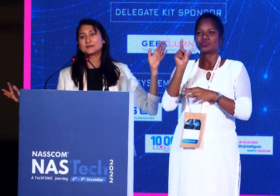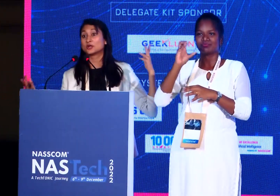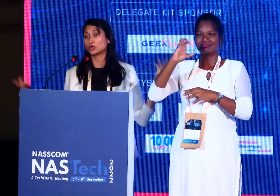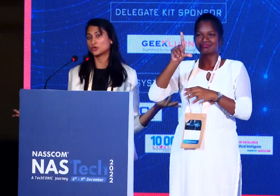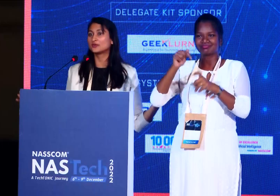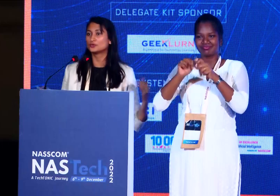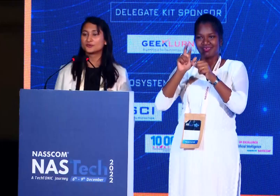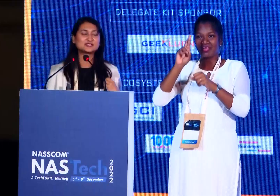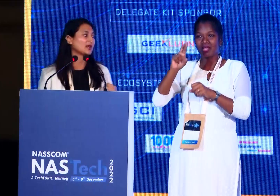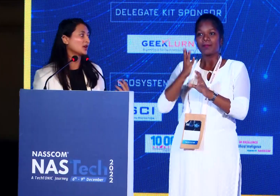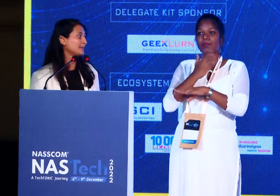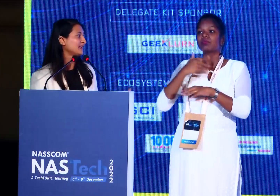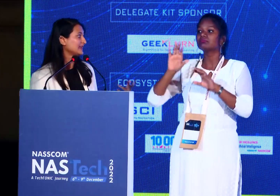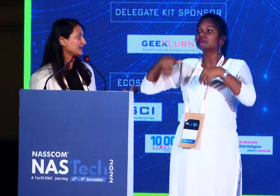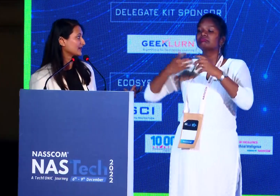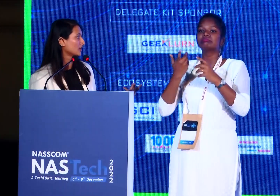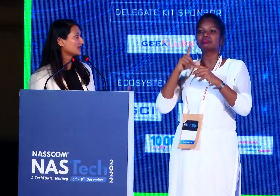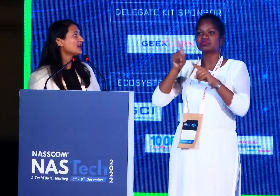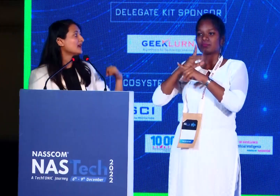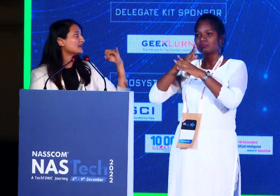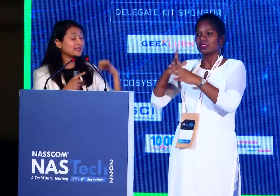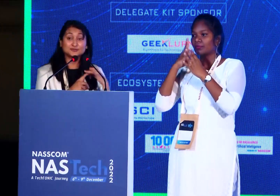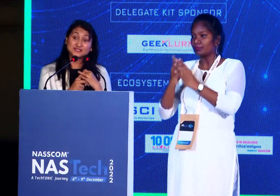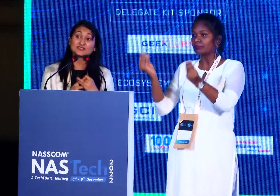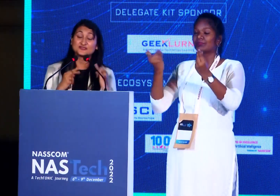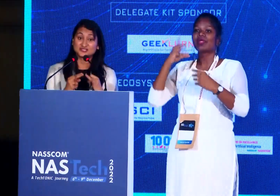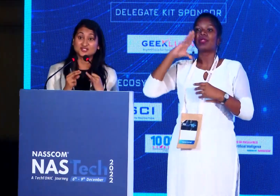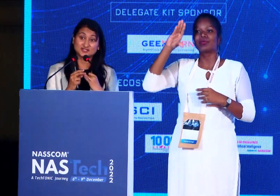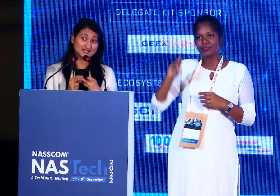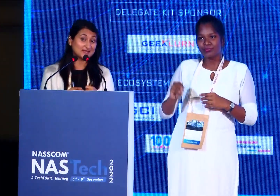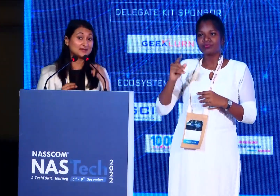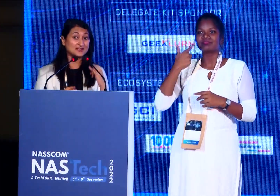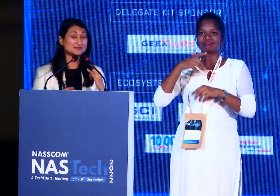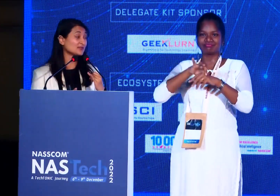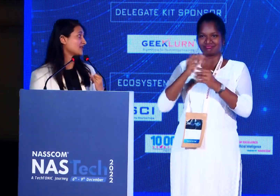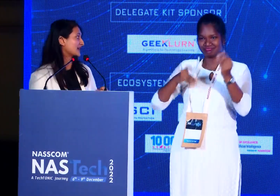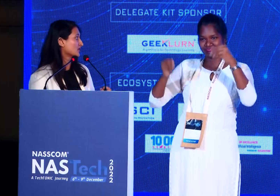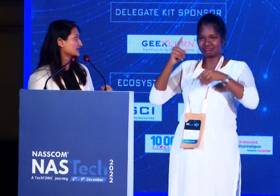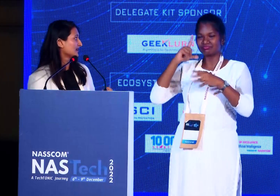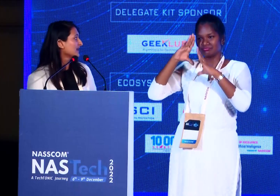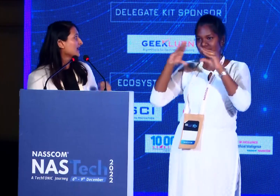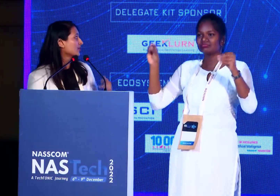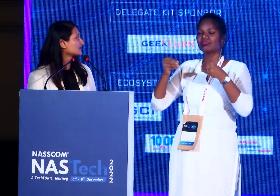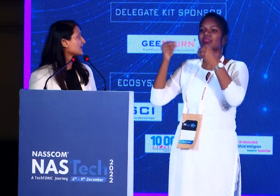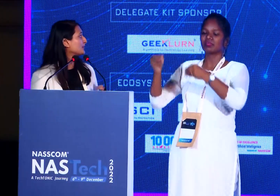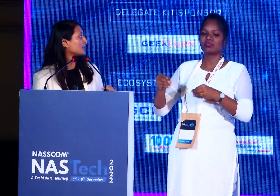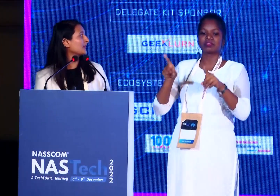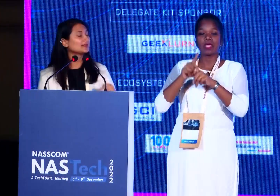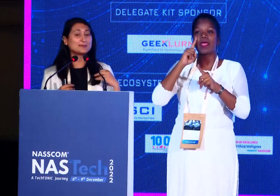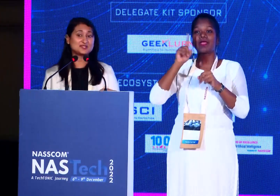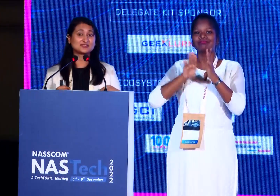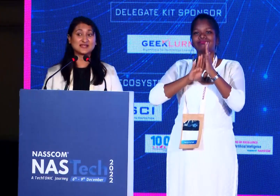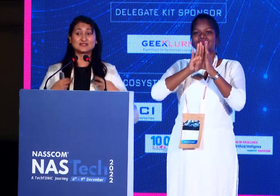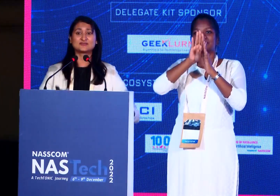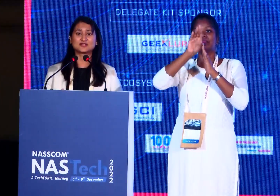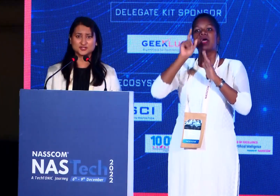becoming a chronic wound, which cannot be healed at all, reducing the physician's time in terms of diagnosing and also improving